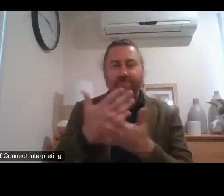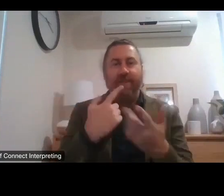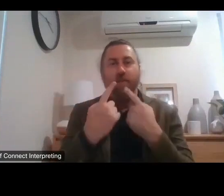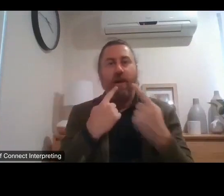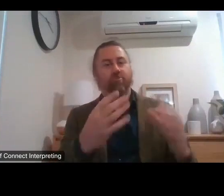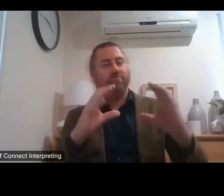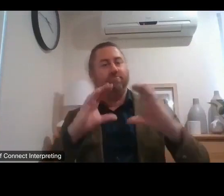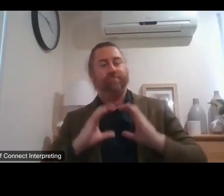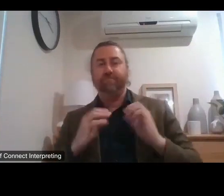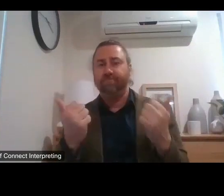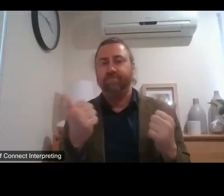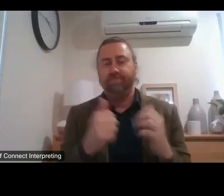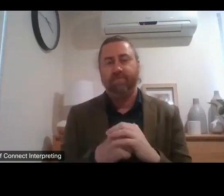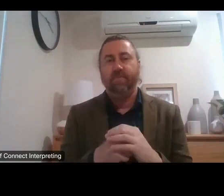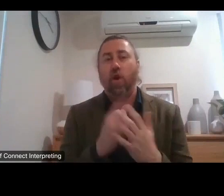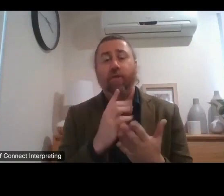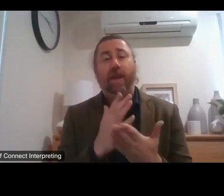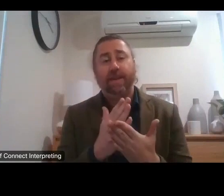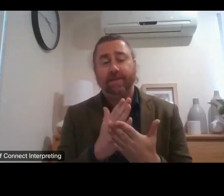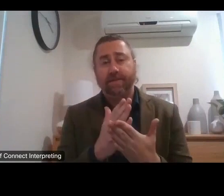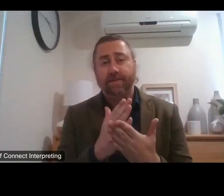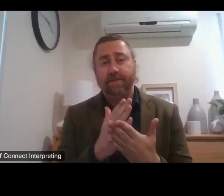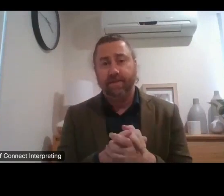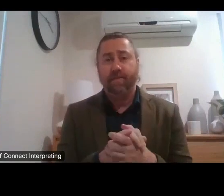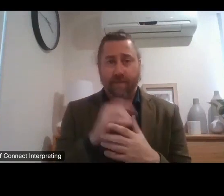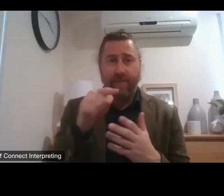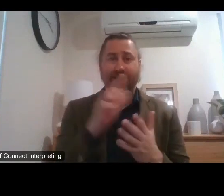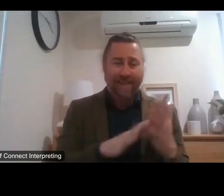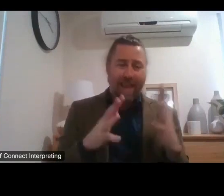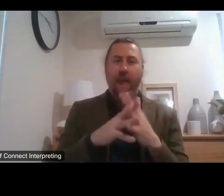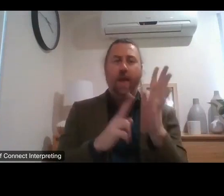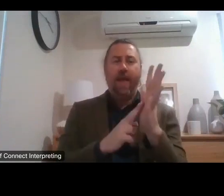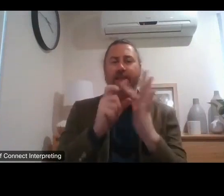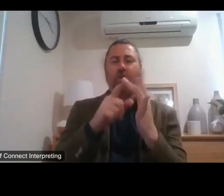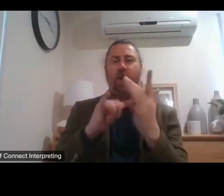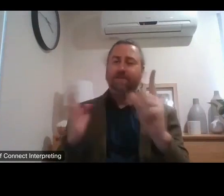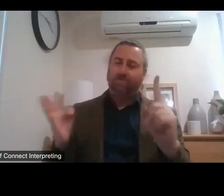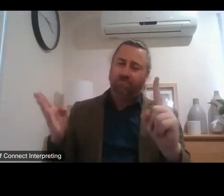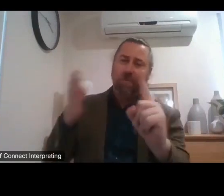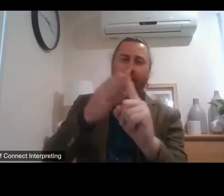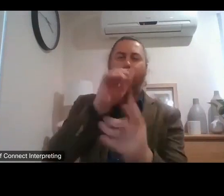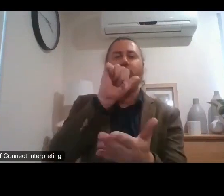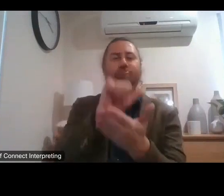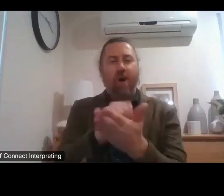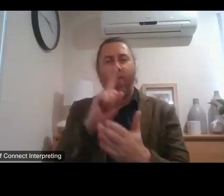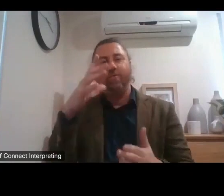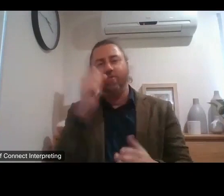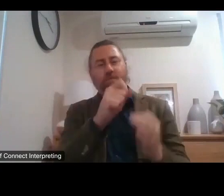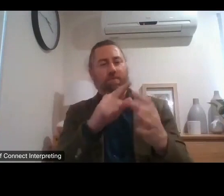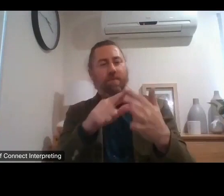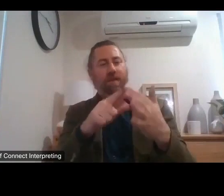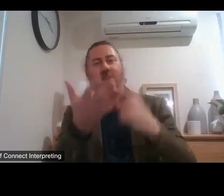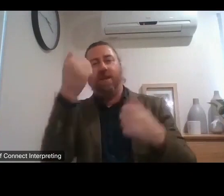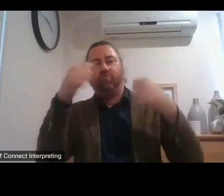this is how we get the scheme back on track this is how we deal with the challenges of you know the the growth